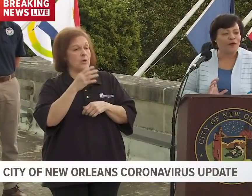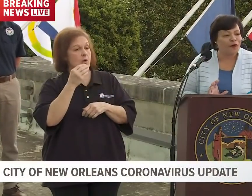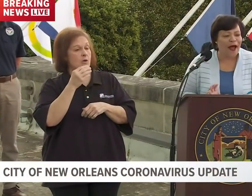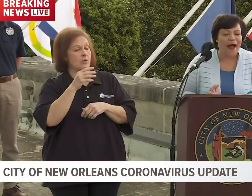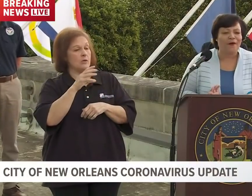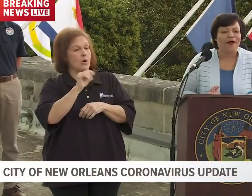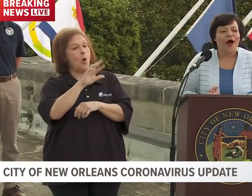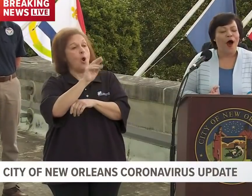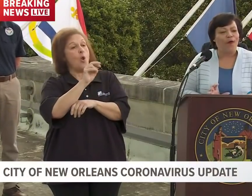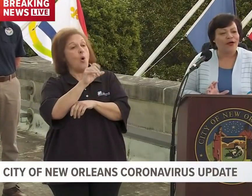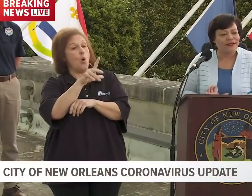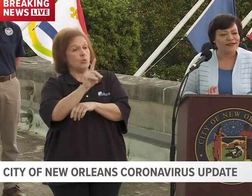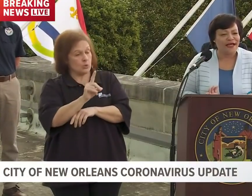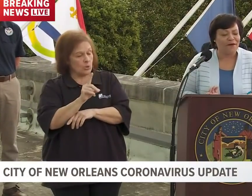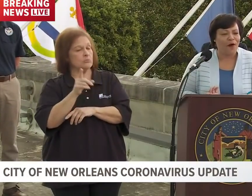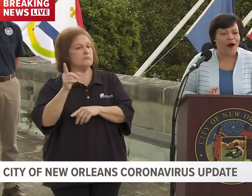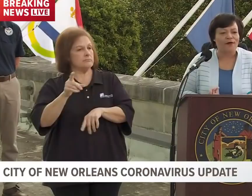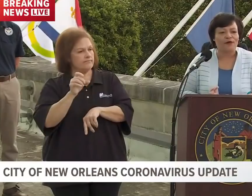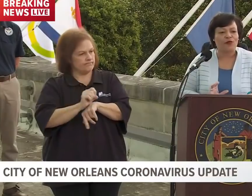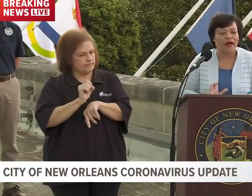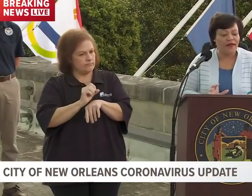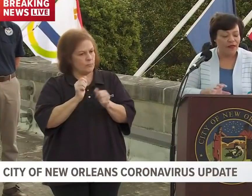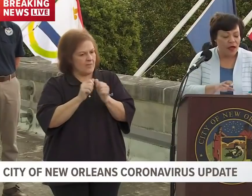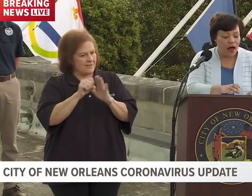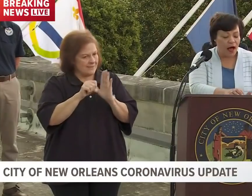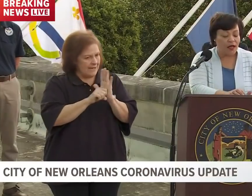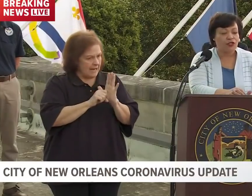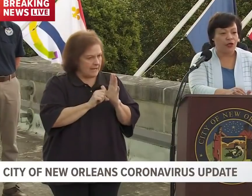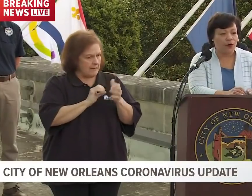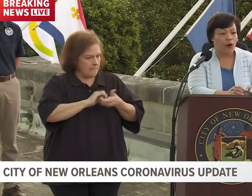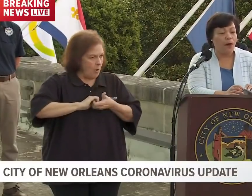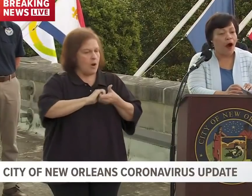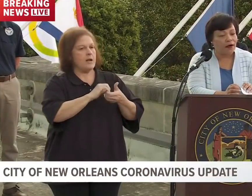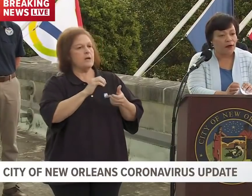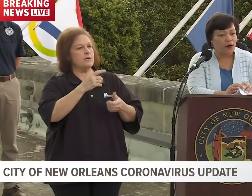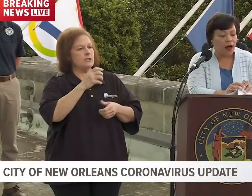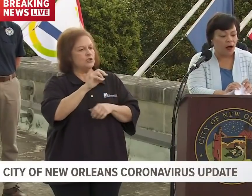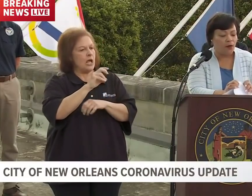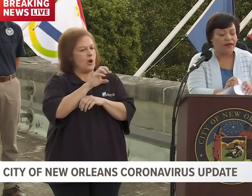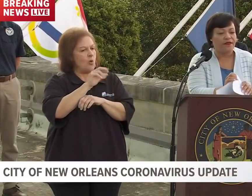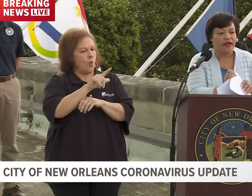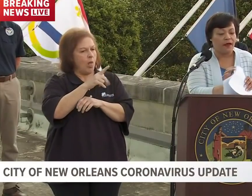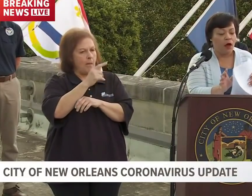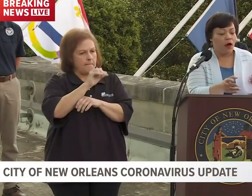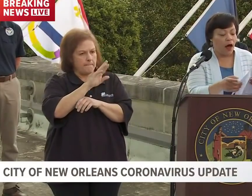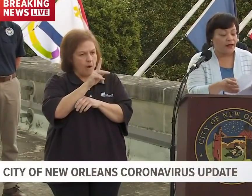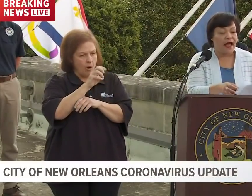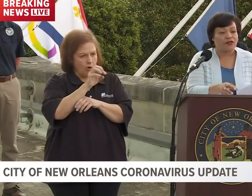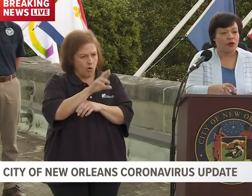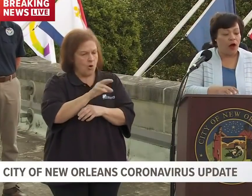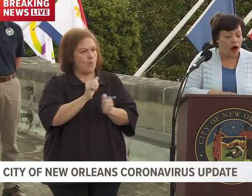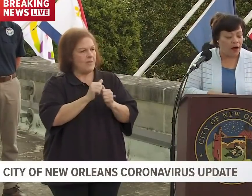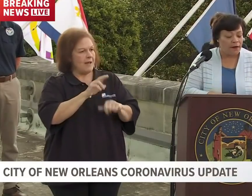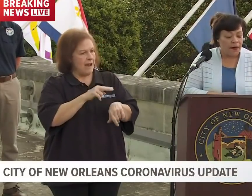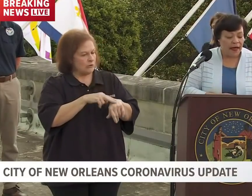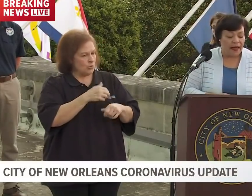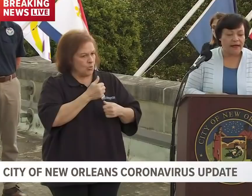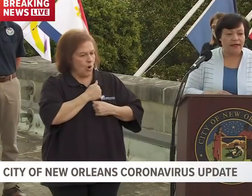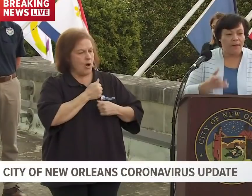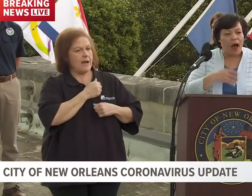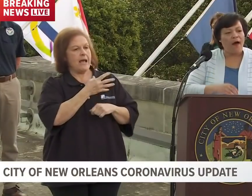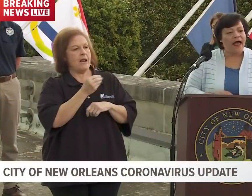been on the ground with the state partners, with General Parker, with the National Guard.